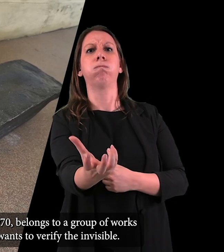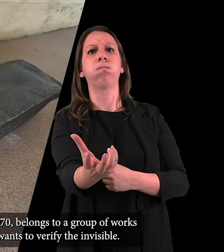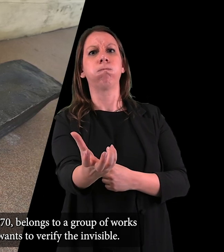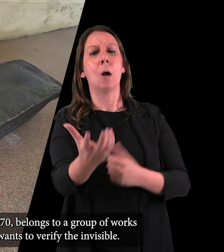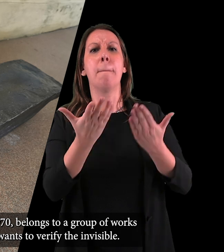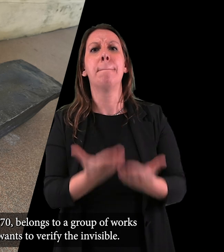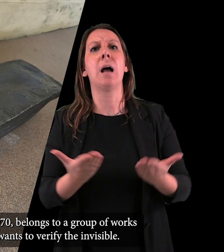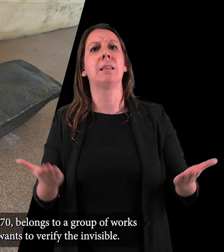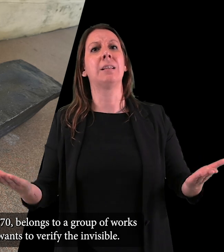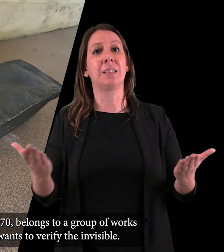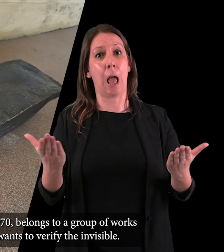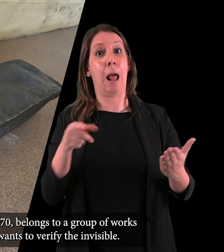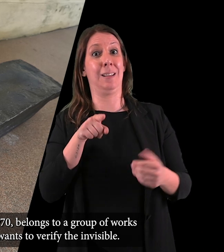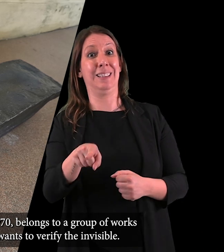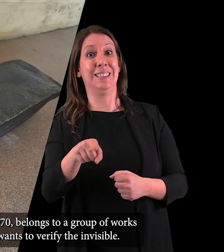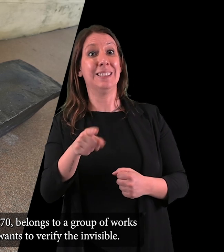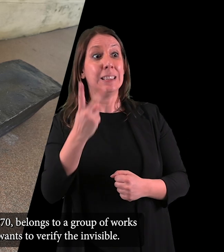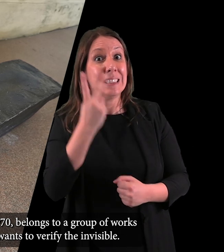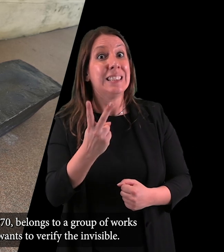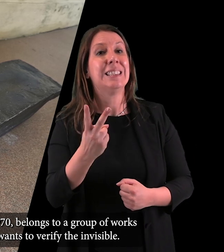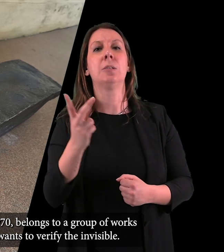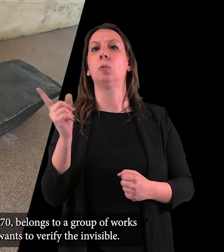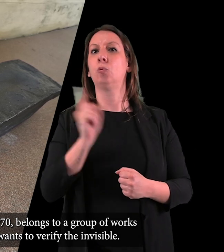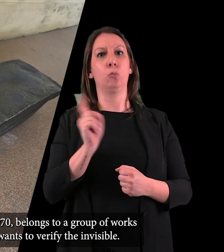wants to verify the invisible